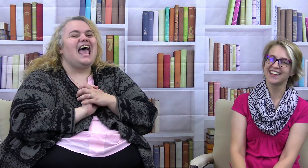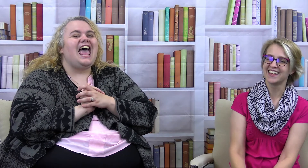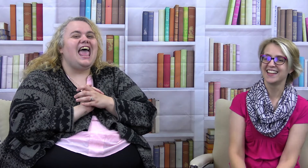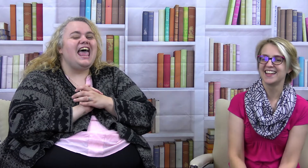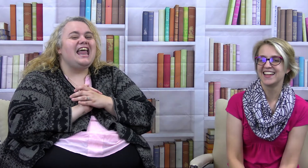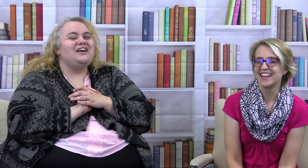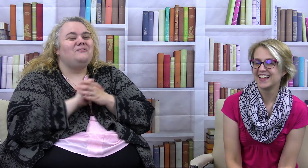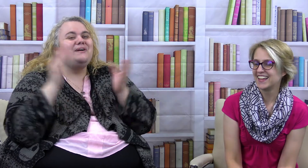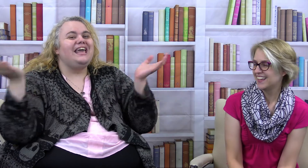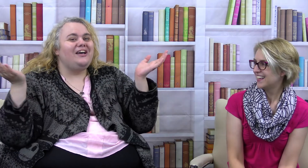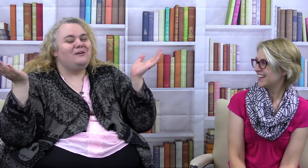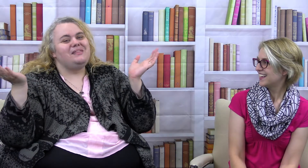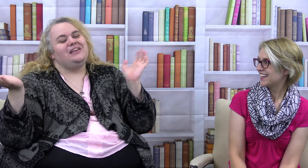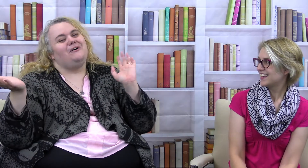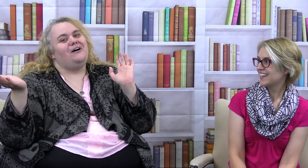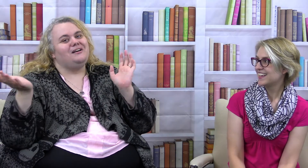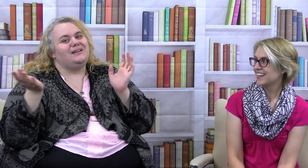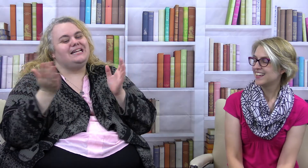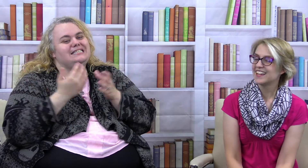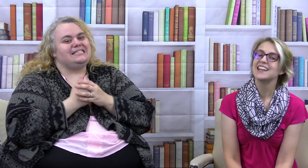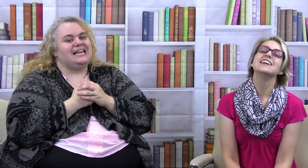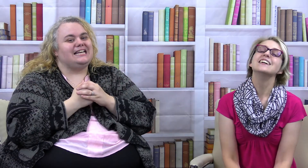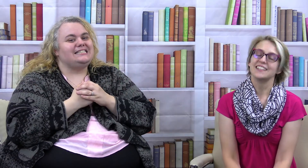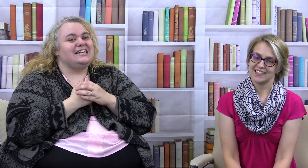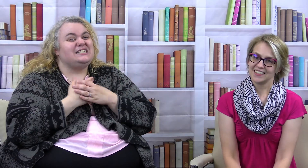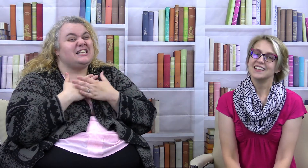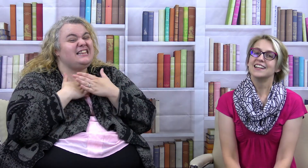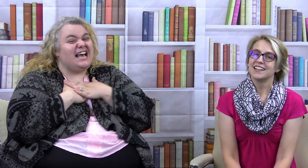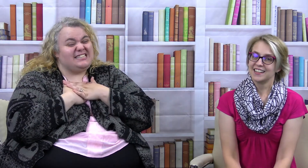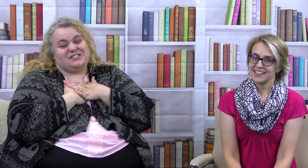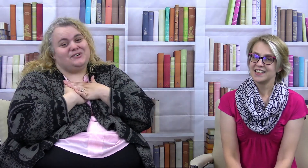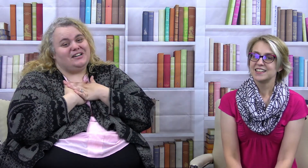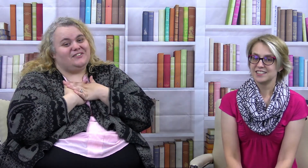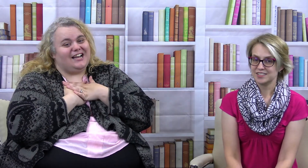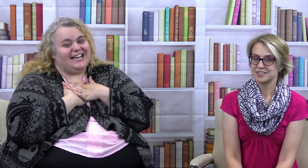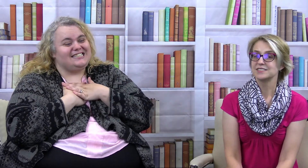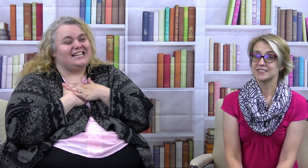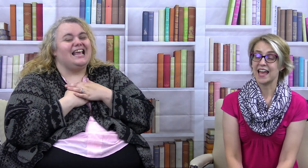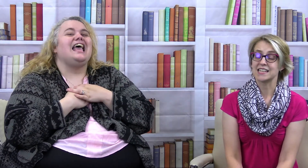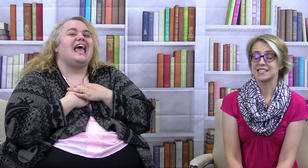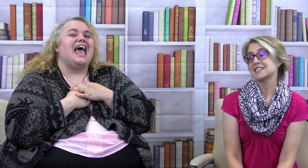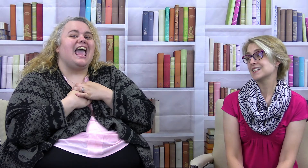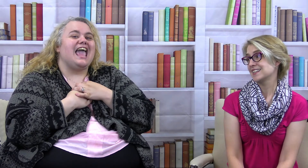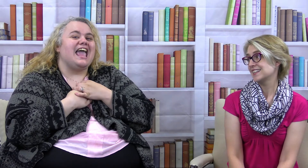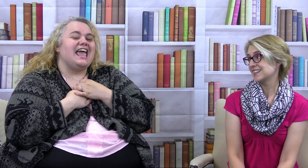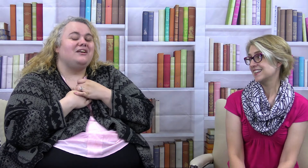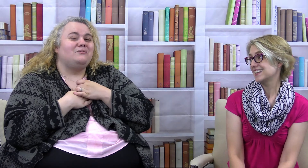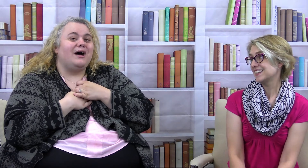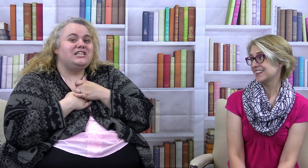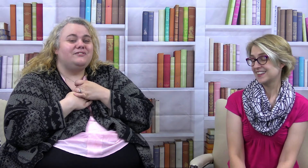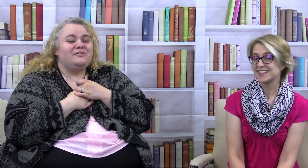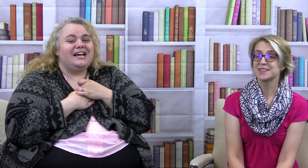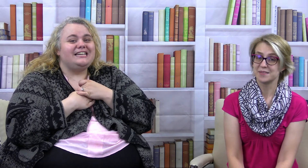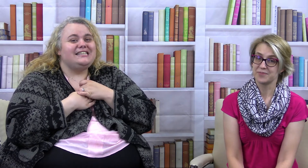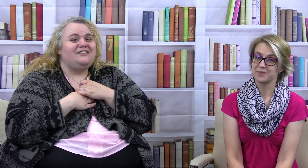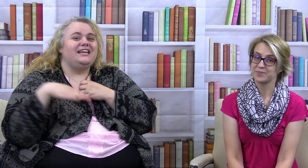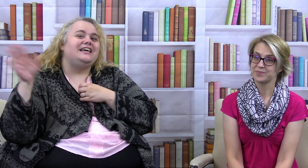And we hope that you all come in and see us because that's a treat for us. Yes. And watch for more ASL videos.